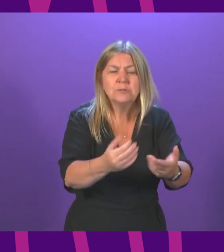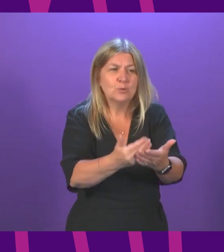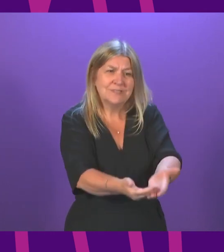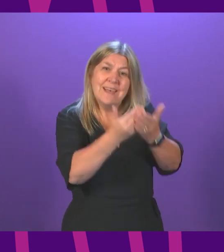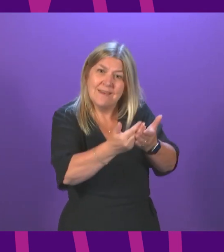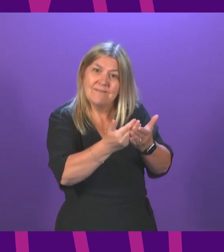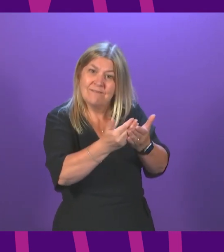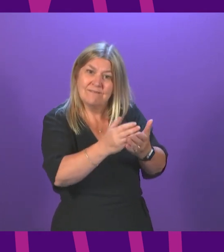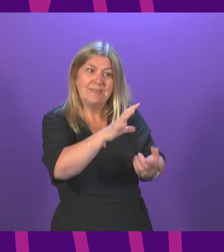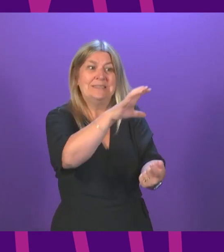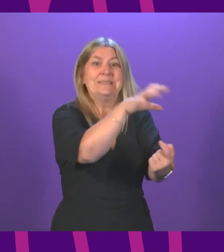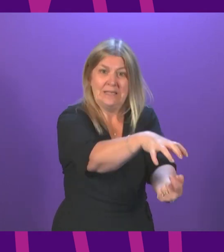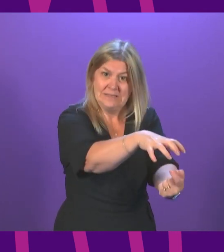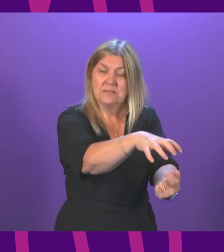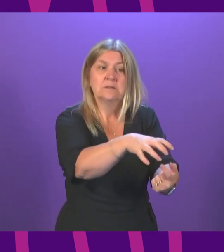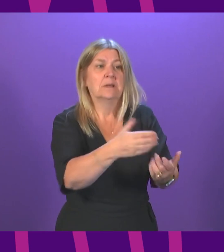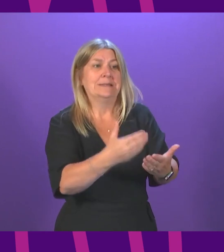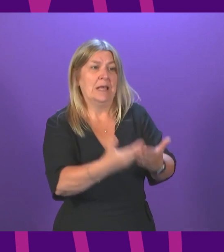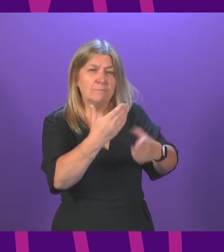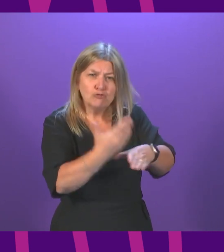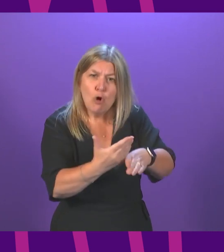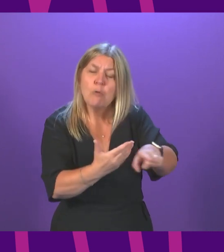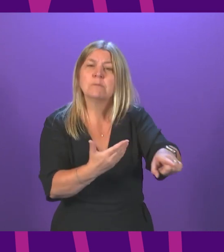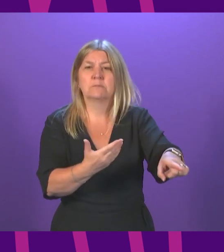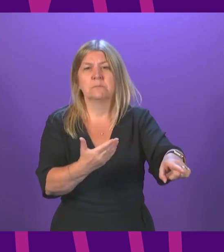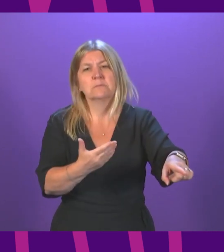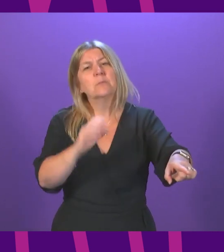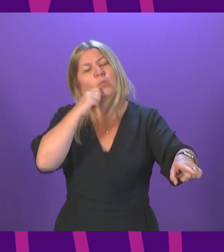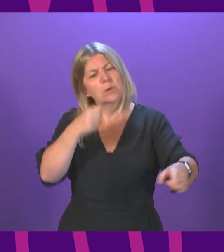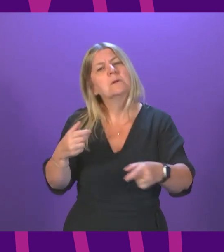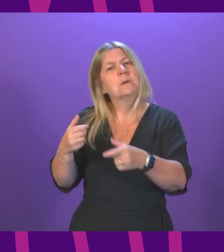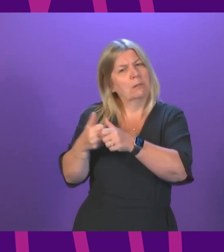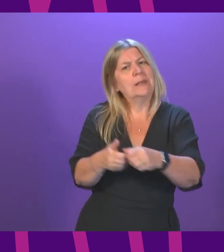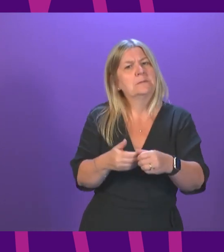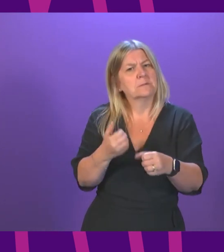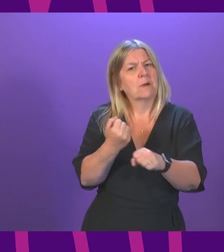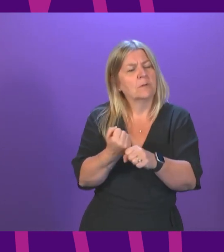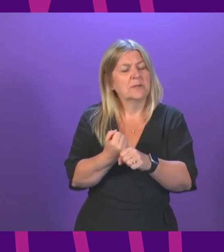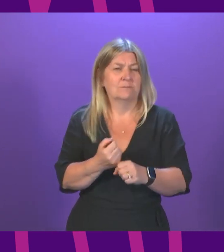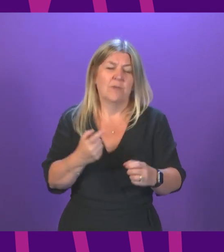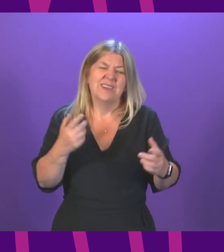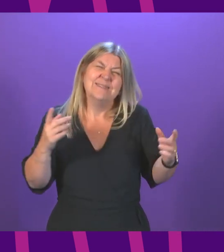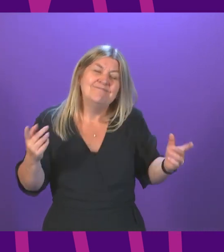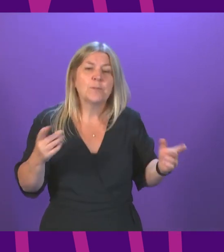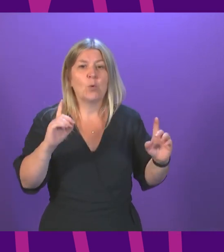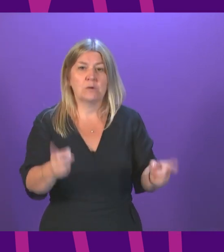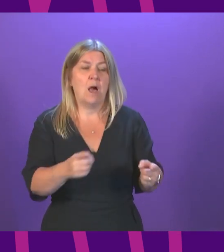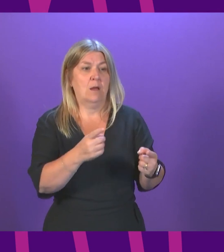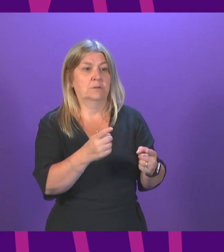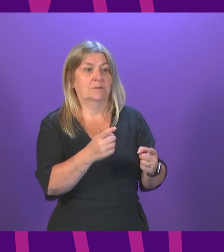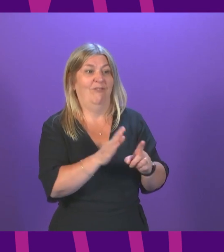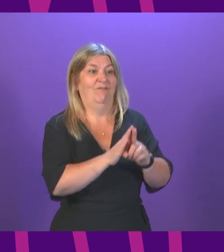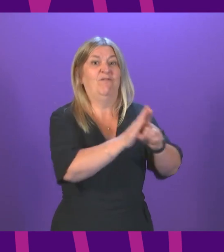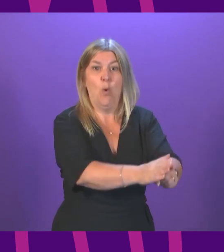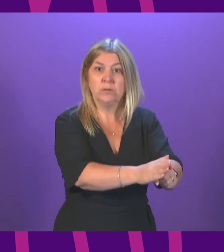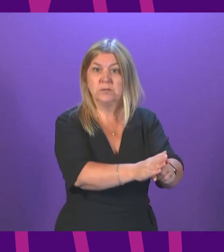that plant, to save that site, to save those jobs is taken forward by the Government. We cannot force a company to accept offers of help